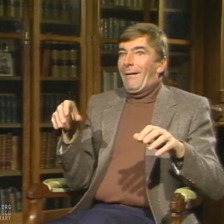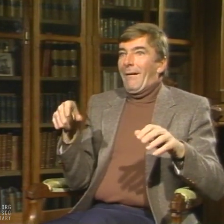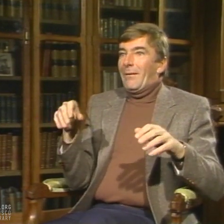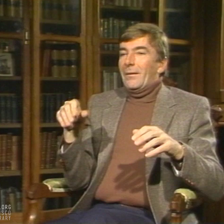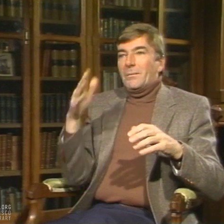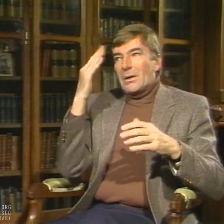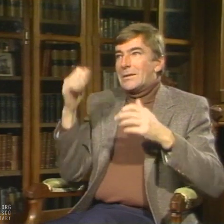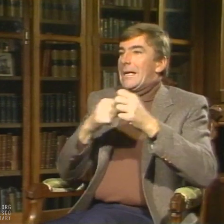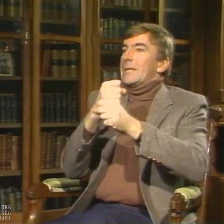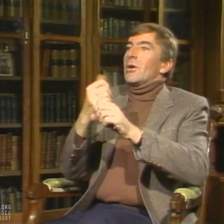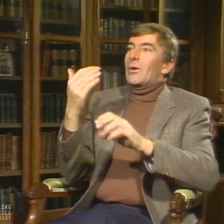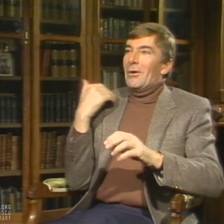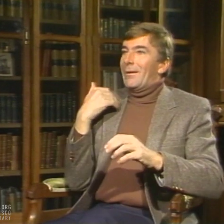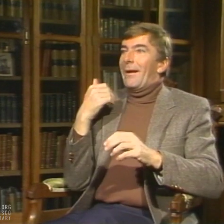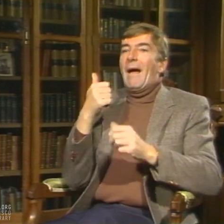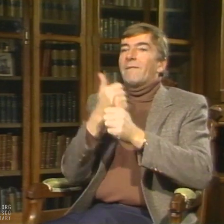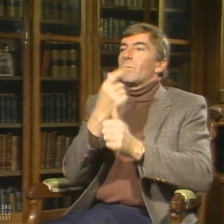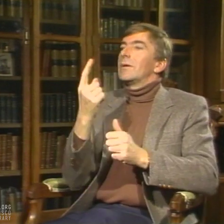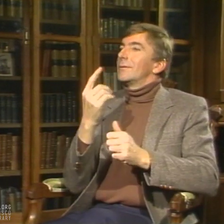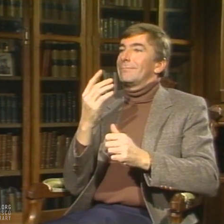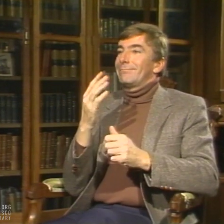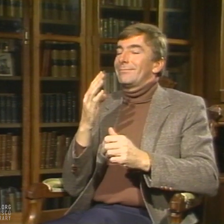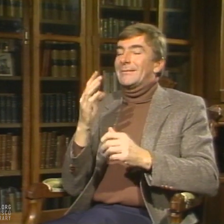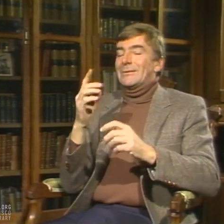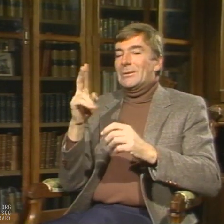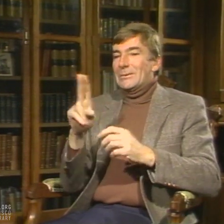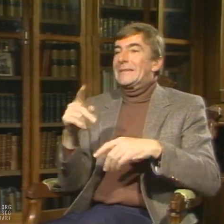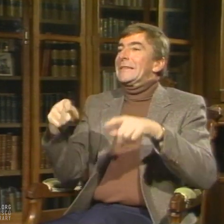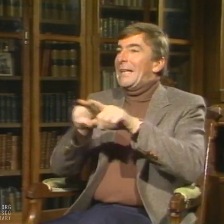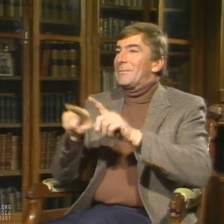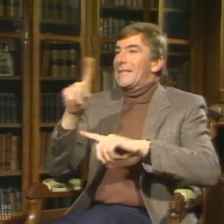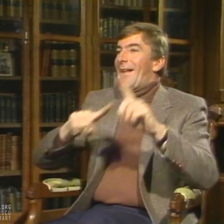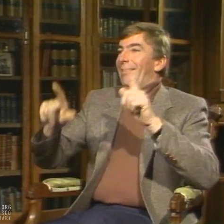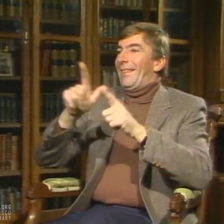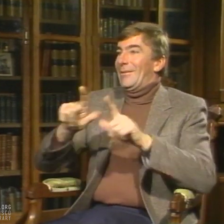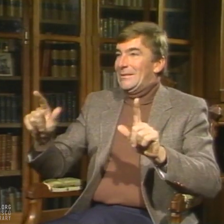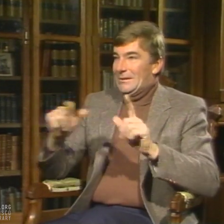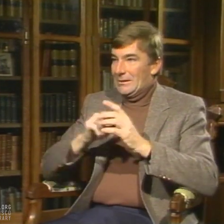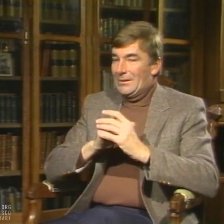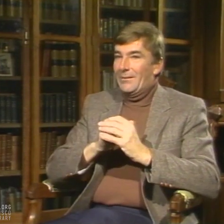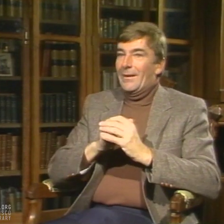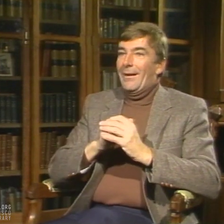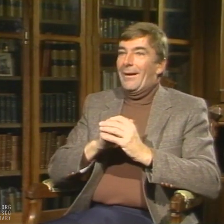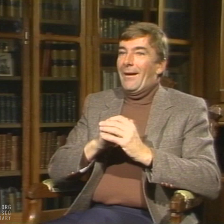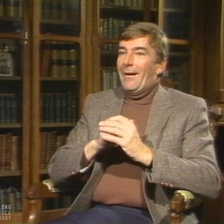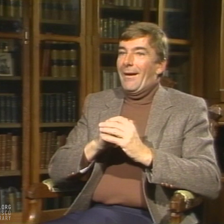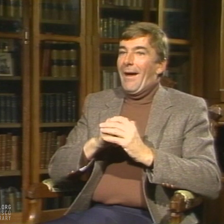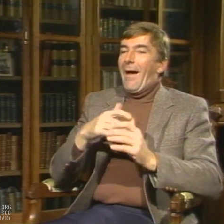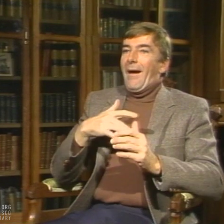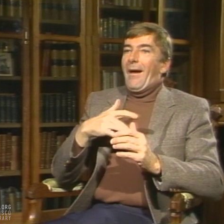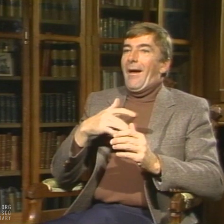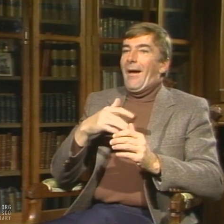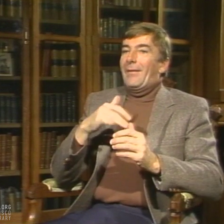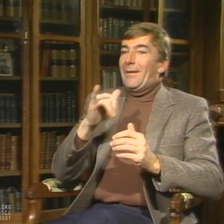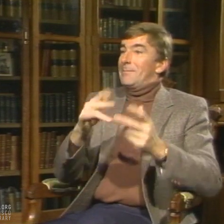dumbfounded, because years ago we all used the same sign language. But, since that time,